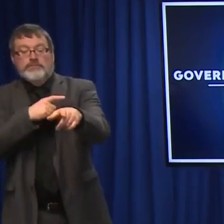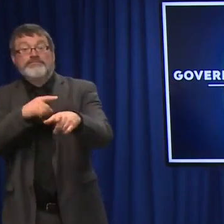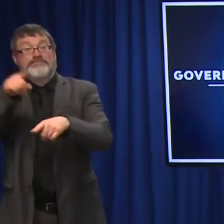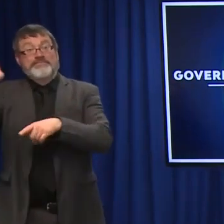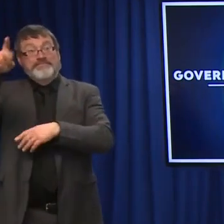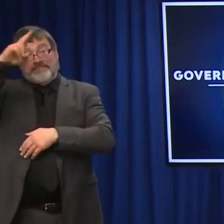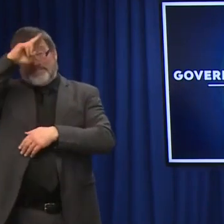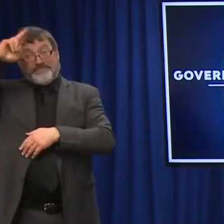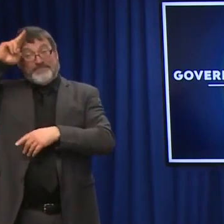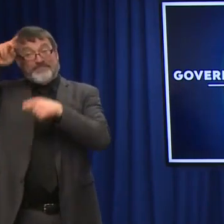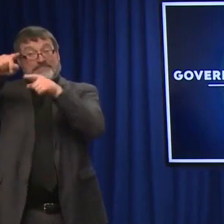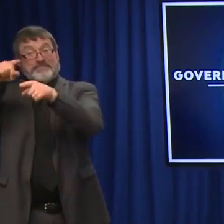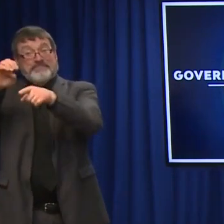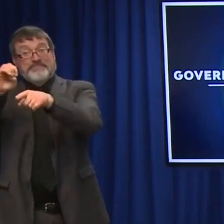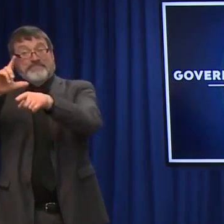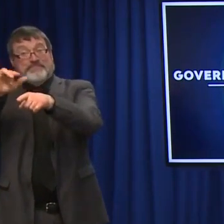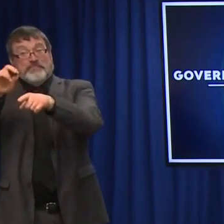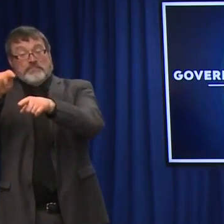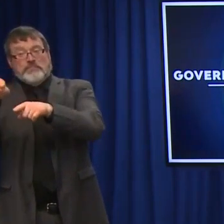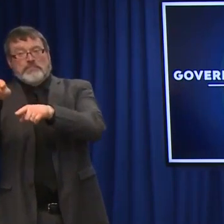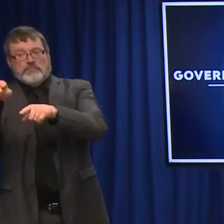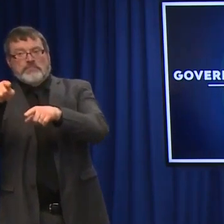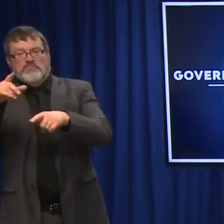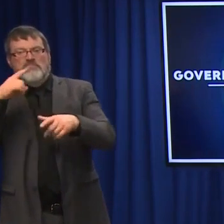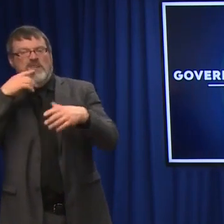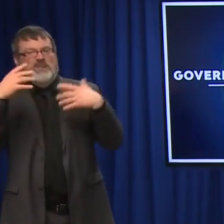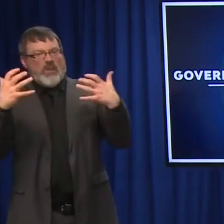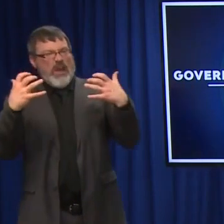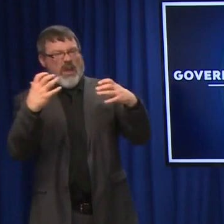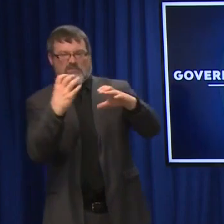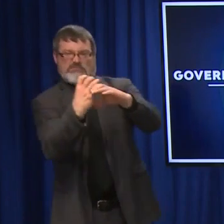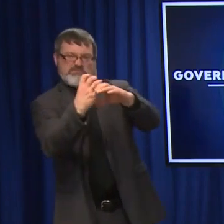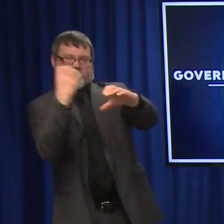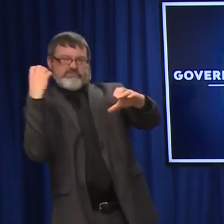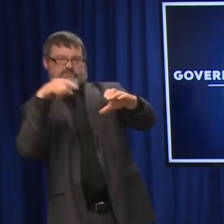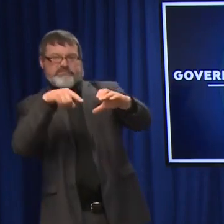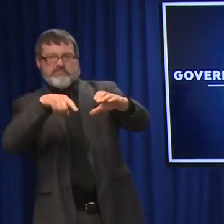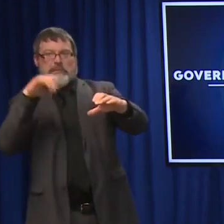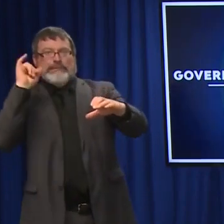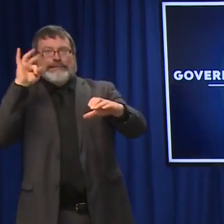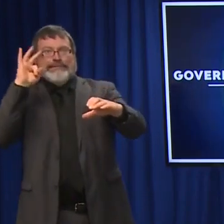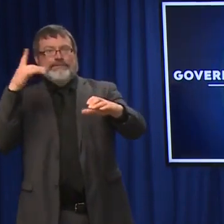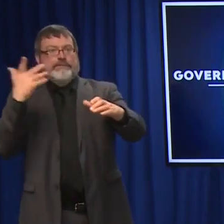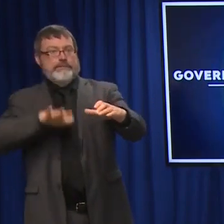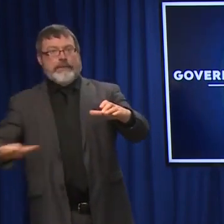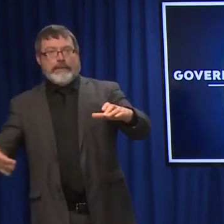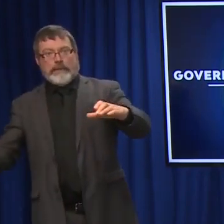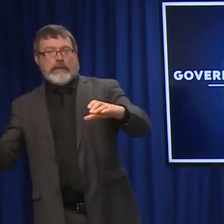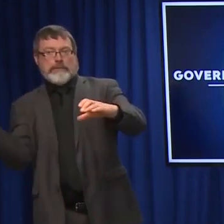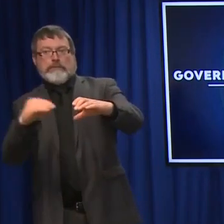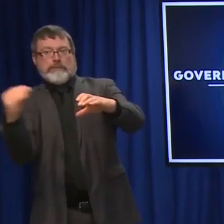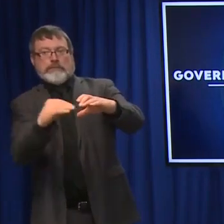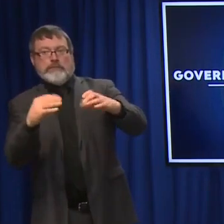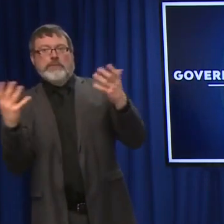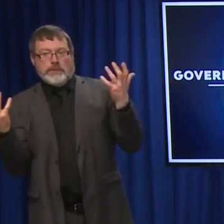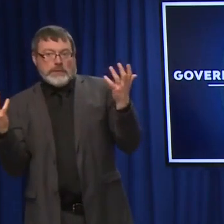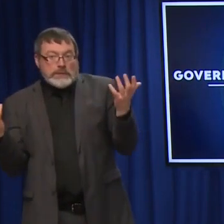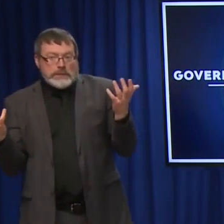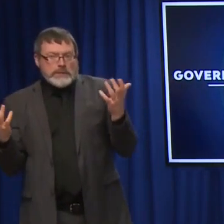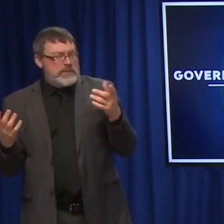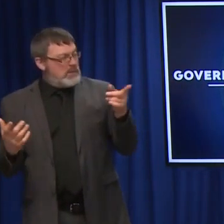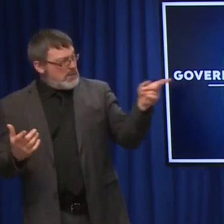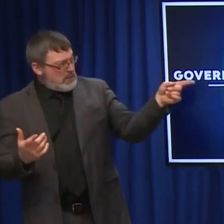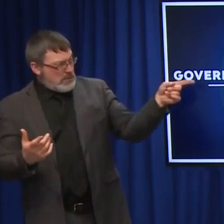in case they need it. Just with your background and all the work that you've done in the last couple years, just your